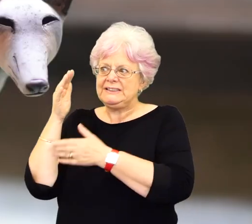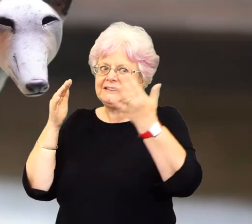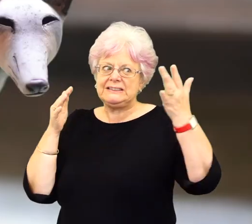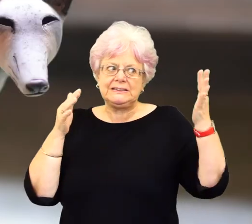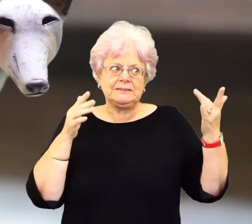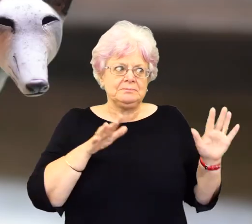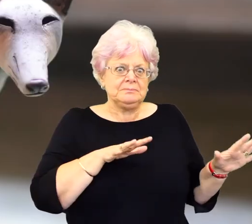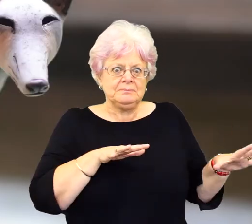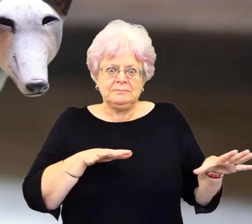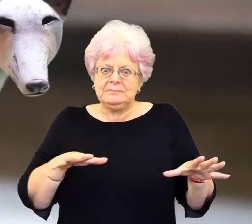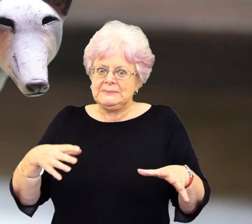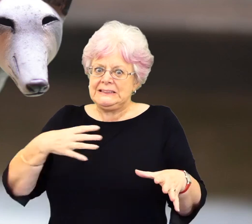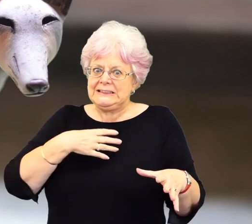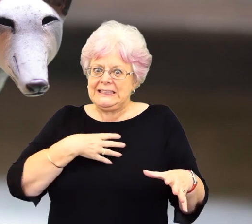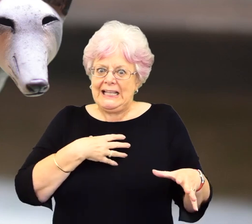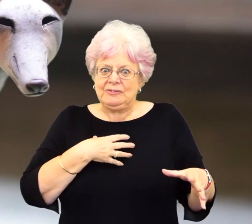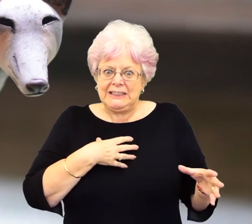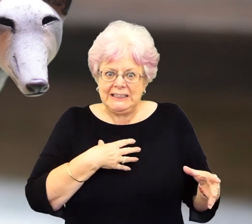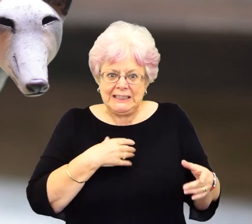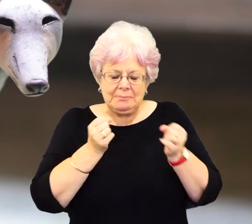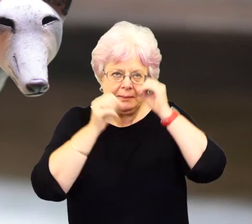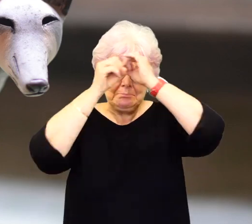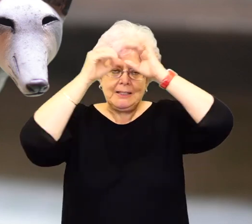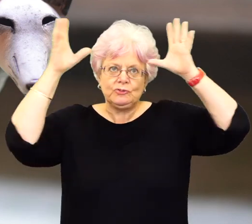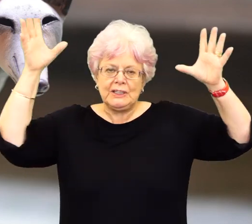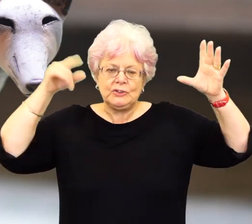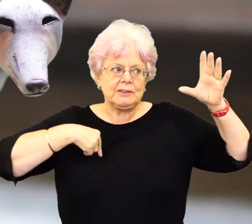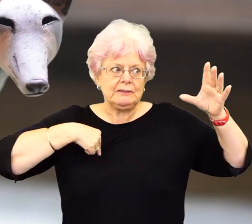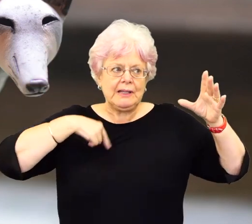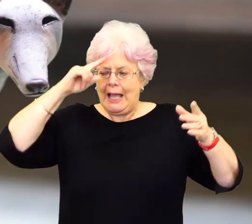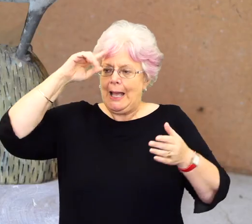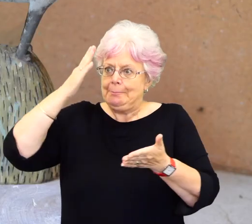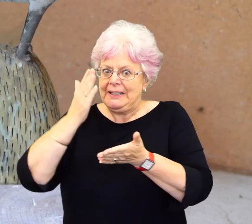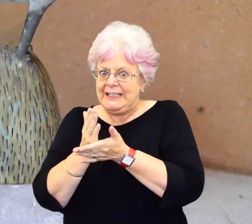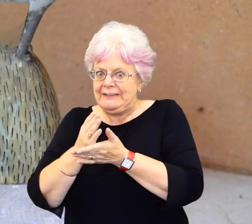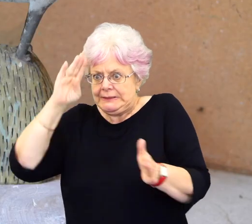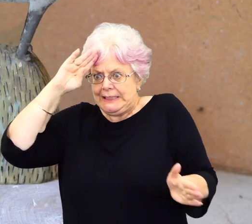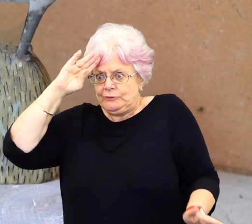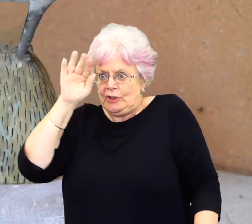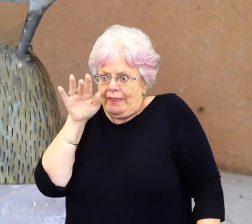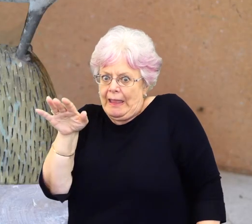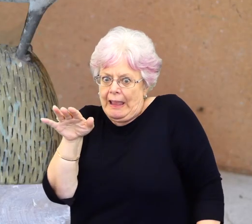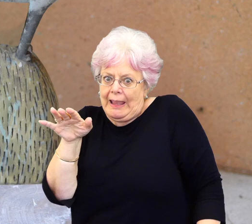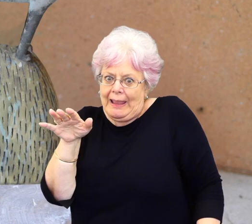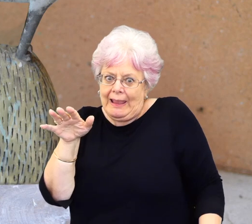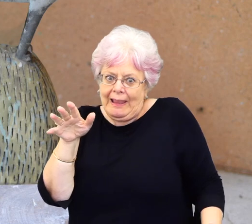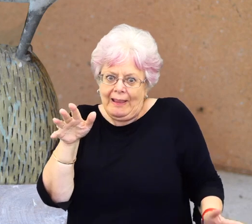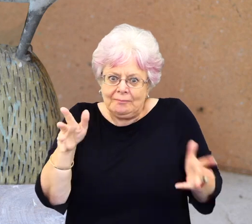And before I knew it, I just, I got myself so carried away in my own imagination that I believed that there were dangers